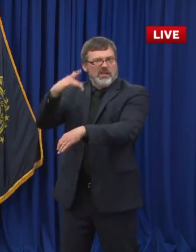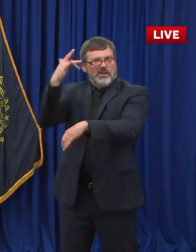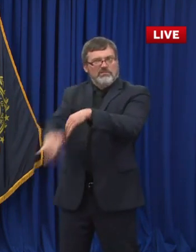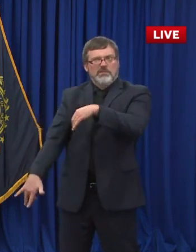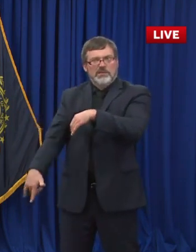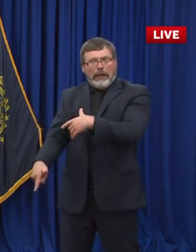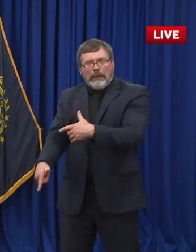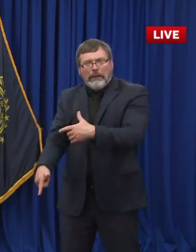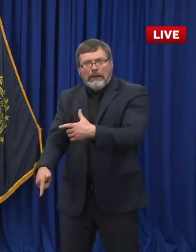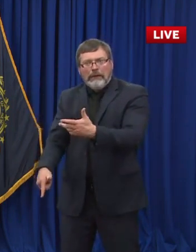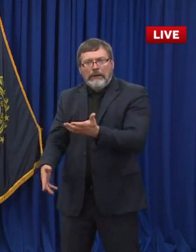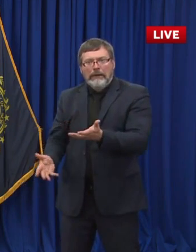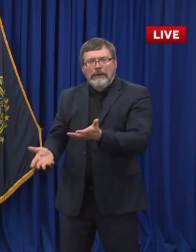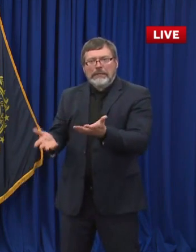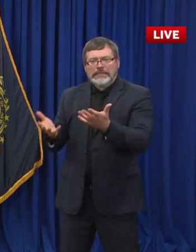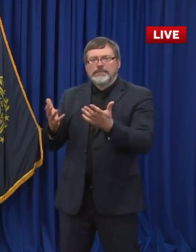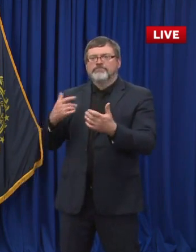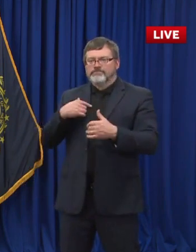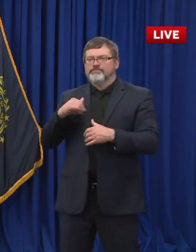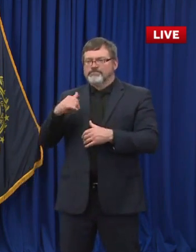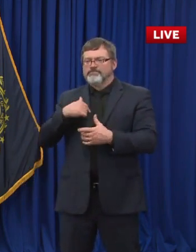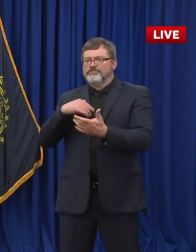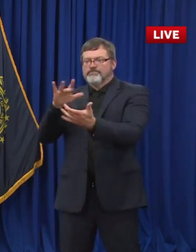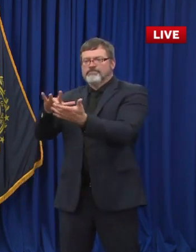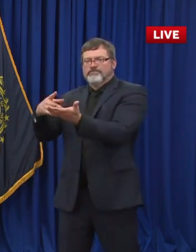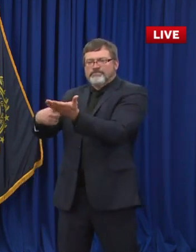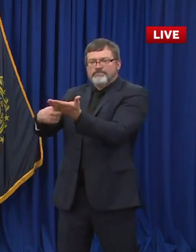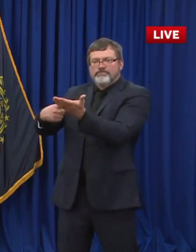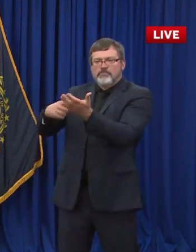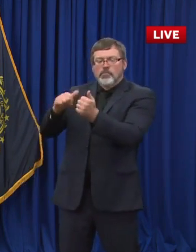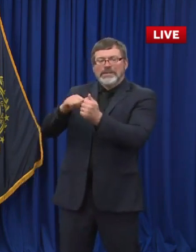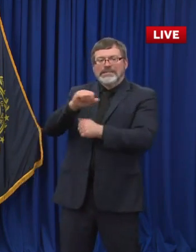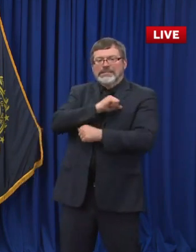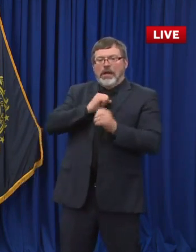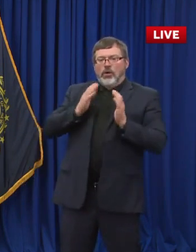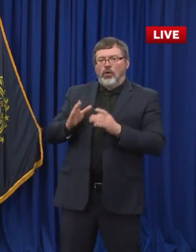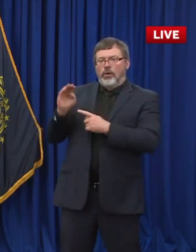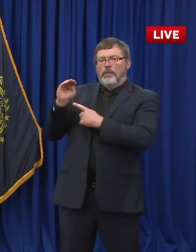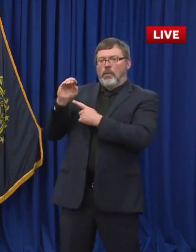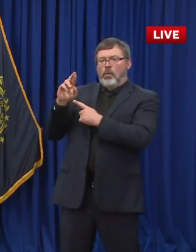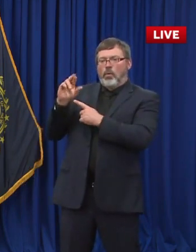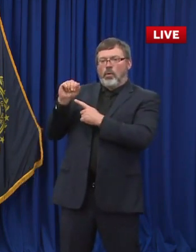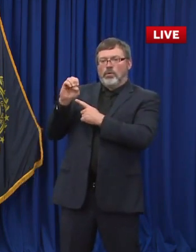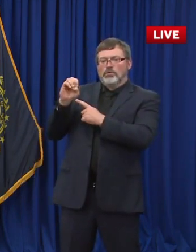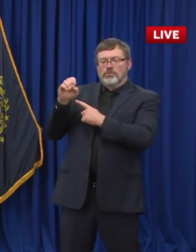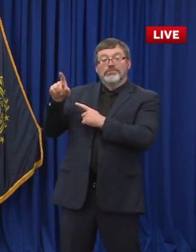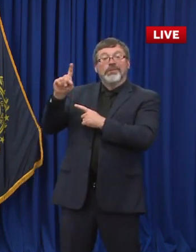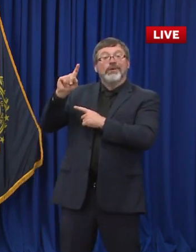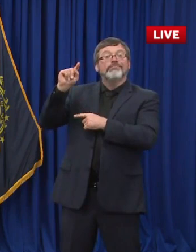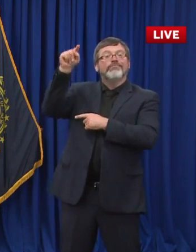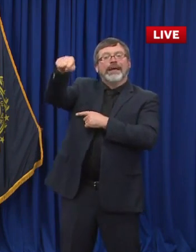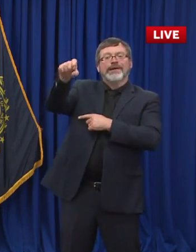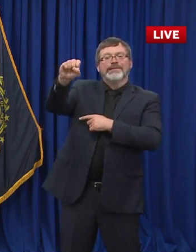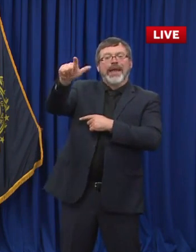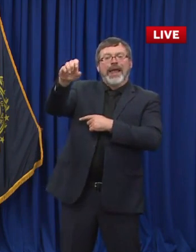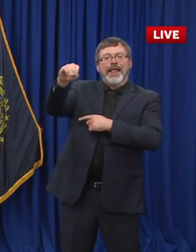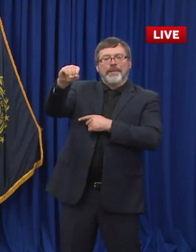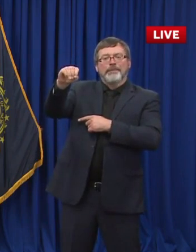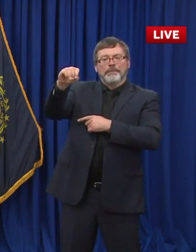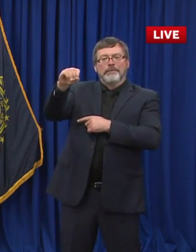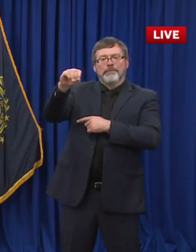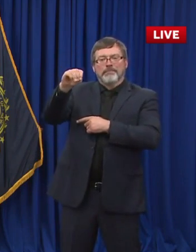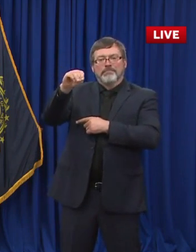earlier today I spoke with Senator Morse. Senator Morse from Salem who is in charge of the New Hampshire drinking water and groundwater trust fund.